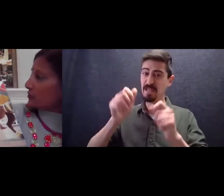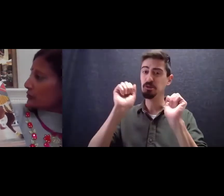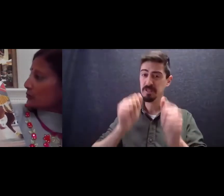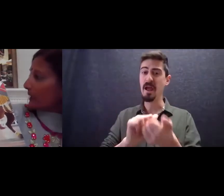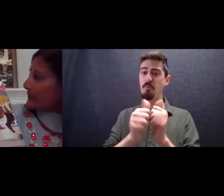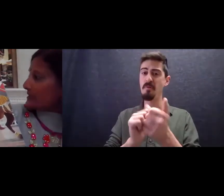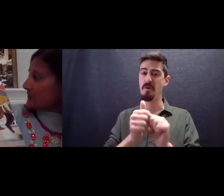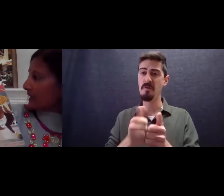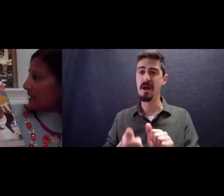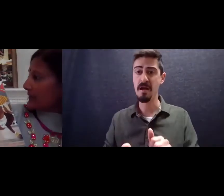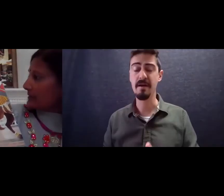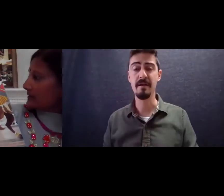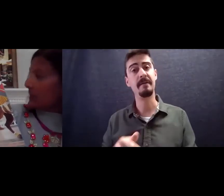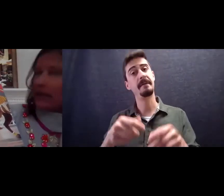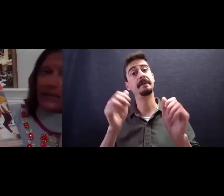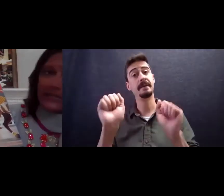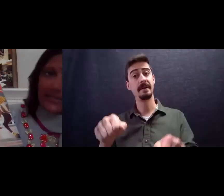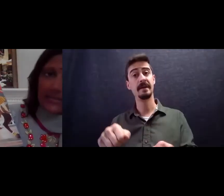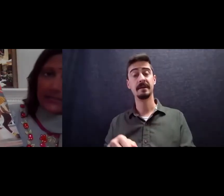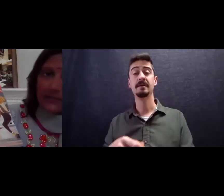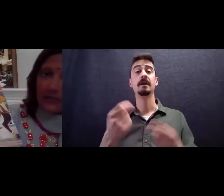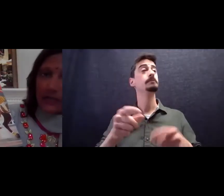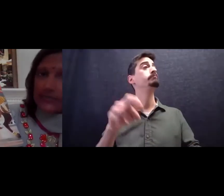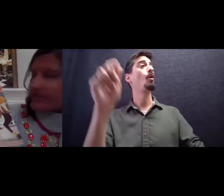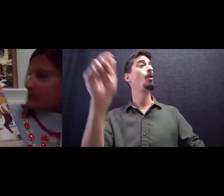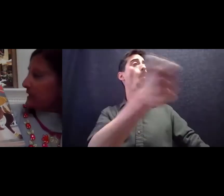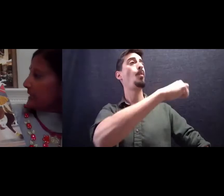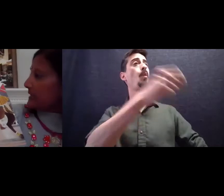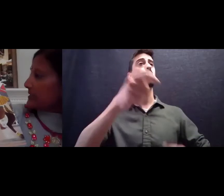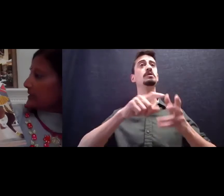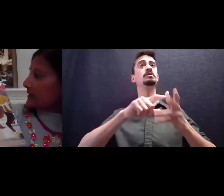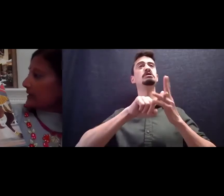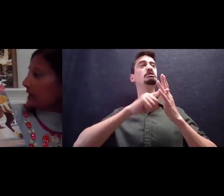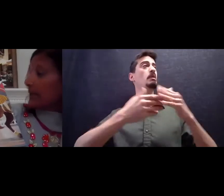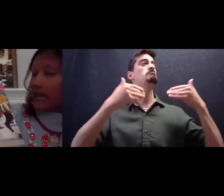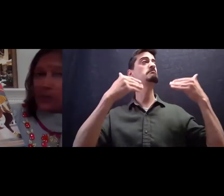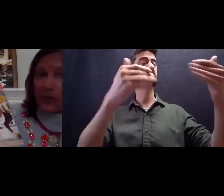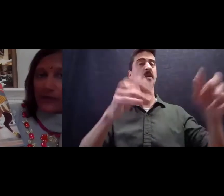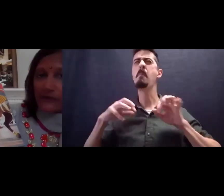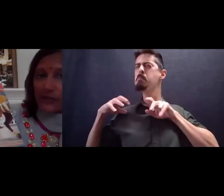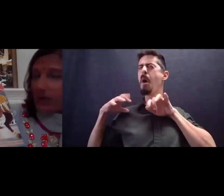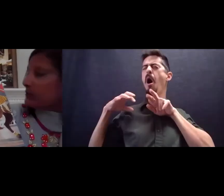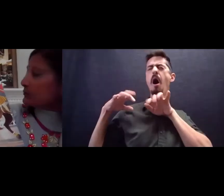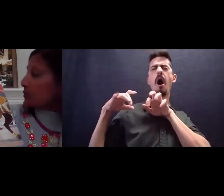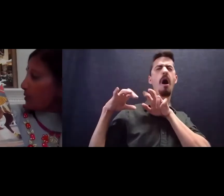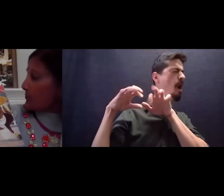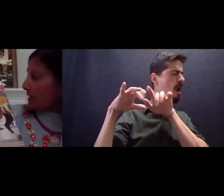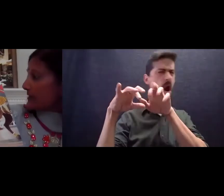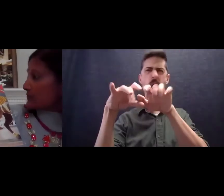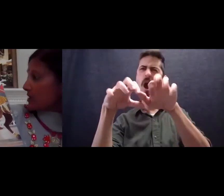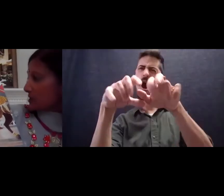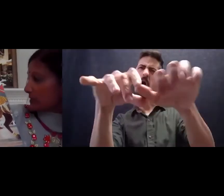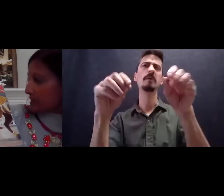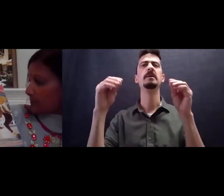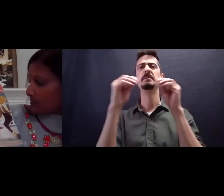the starter waved his flag and then a stampede camel after camel roared